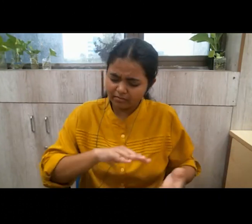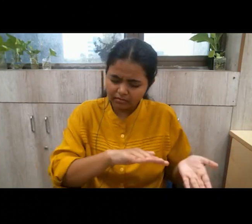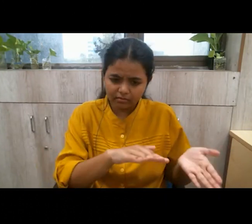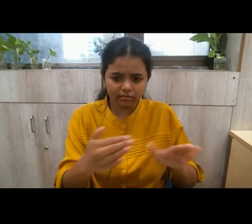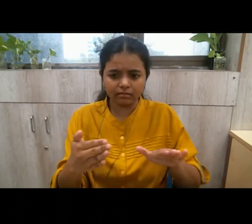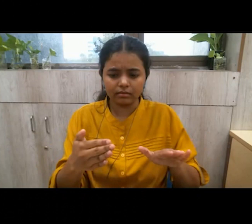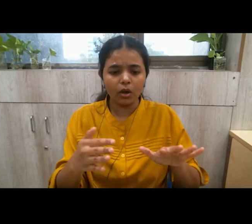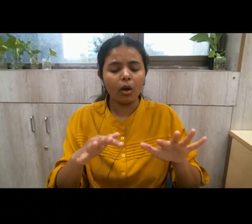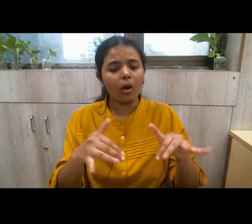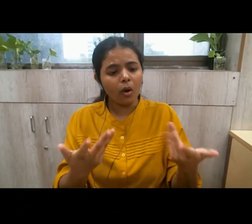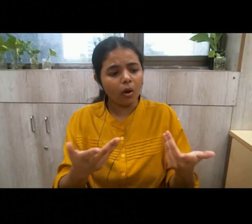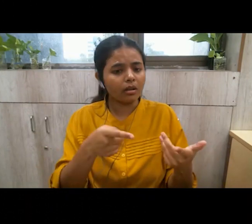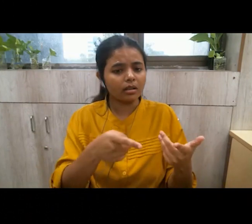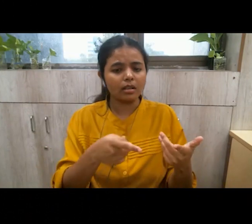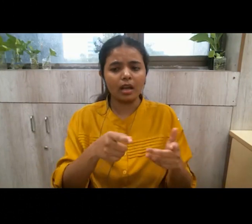for begging